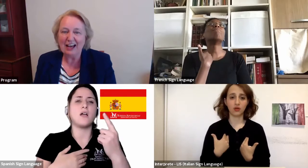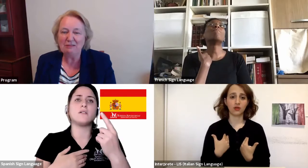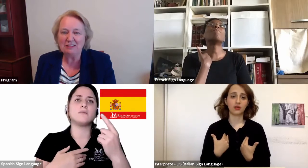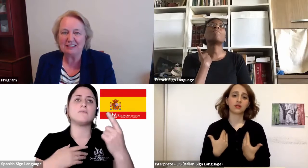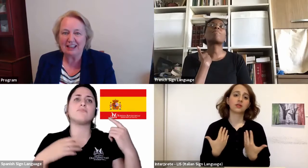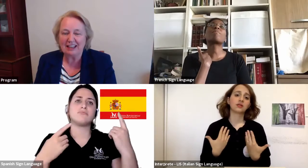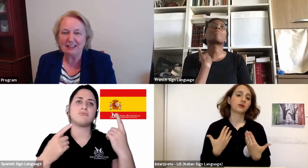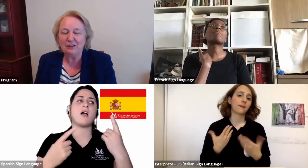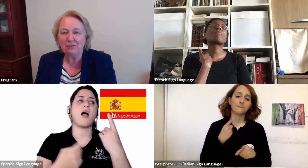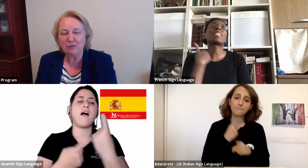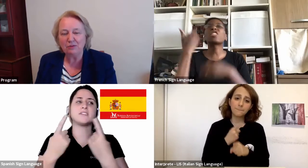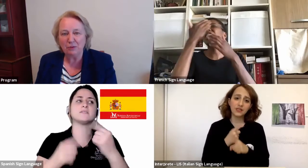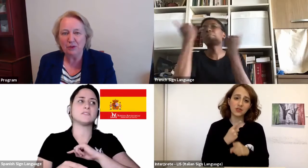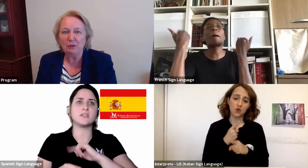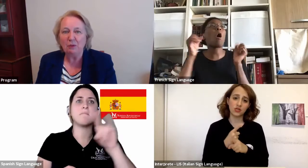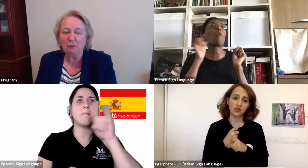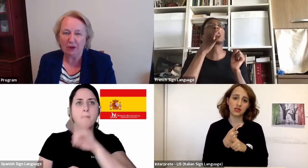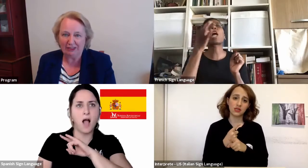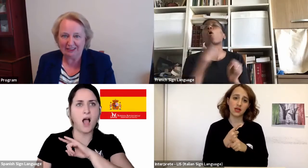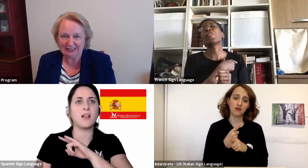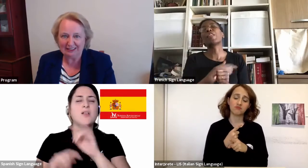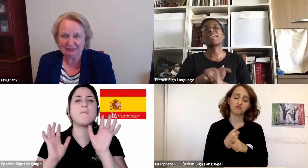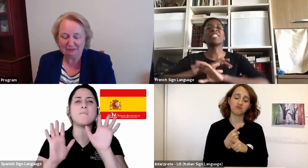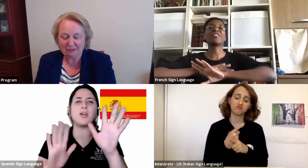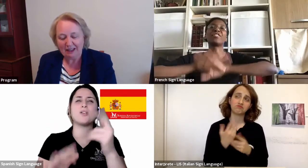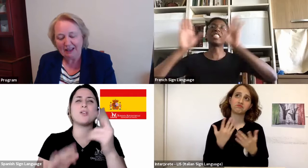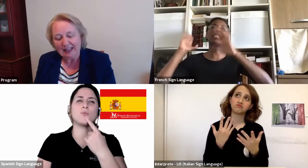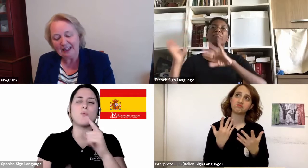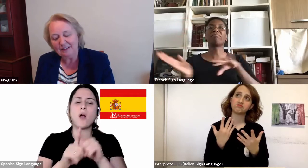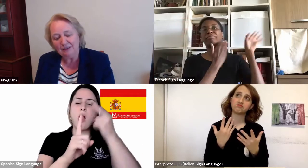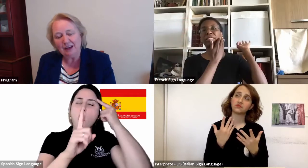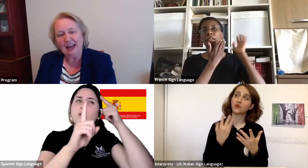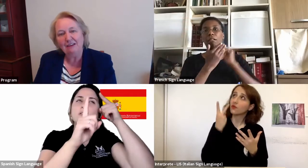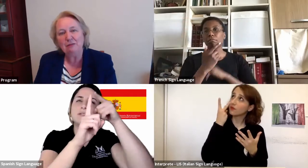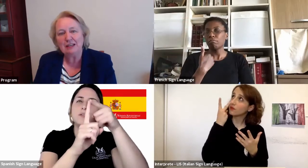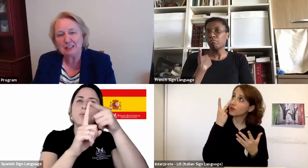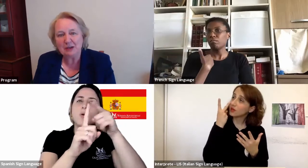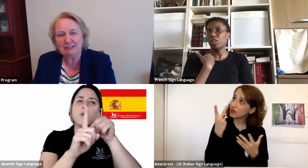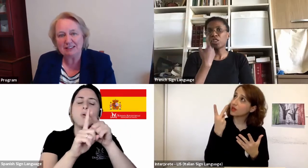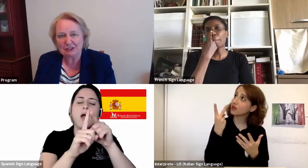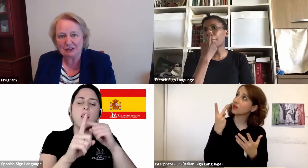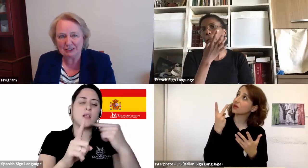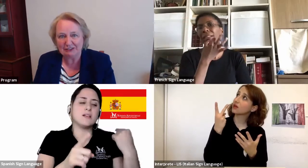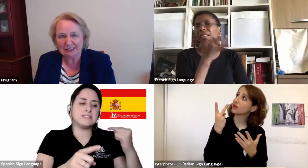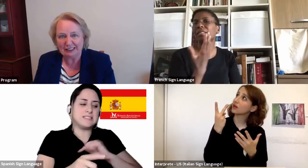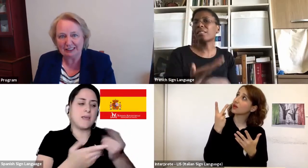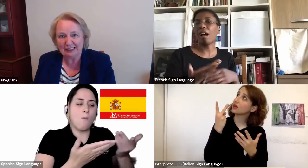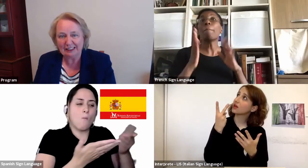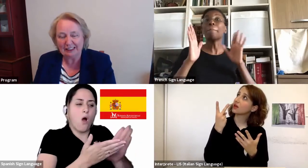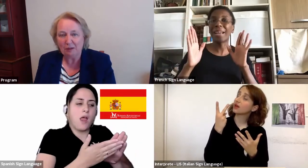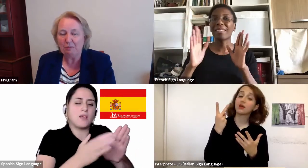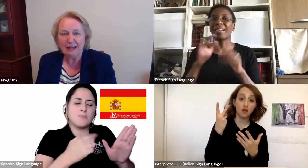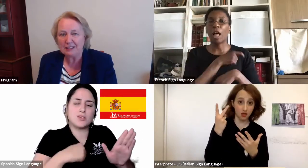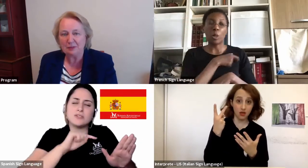I would say you move forward with it. You know, everyone experiences grief differently.